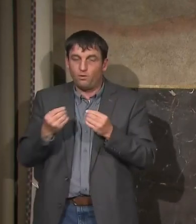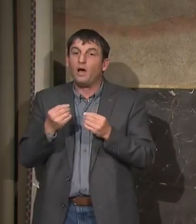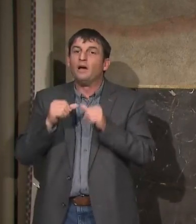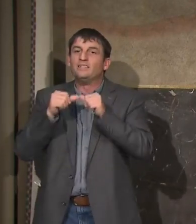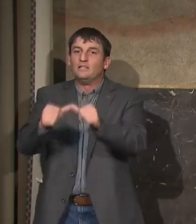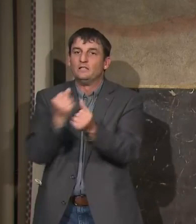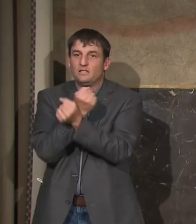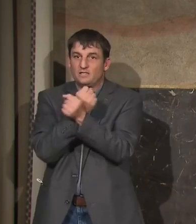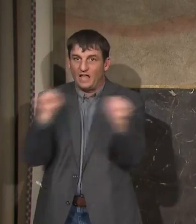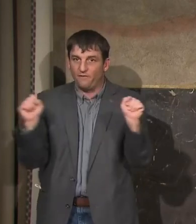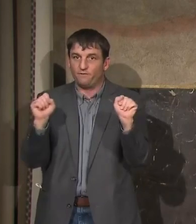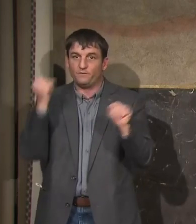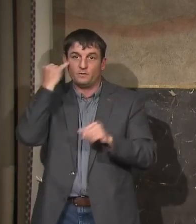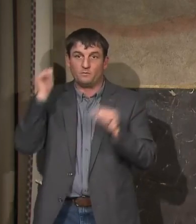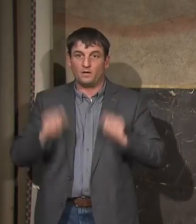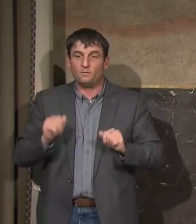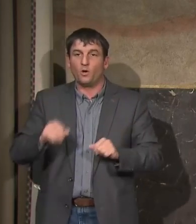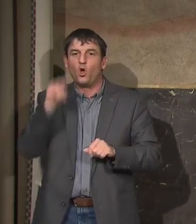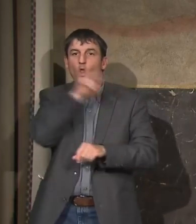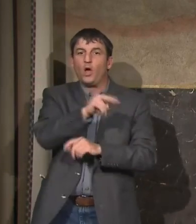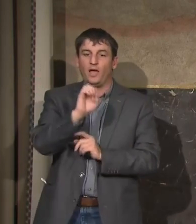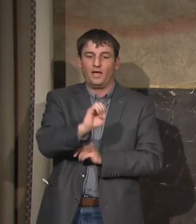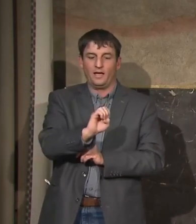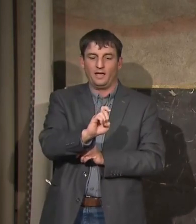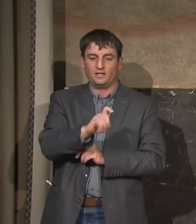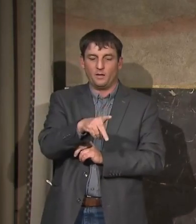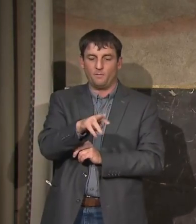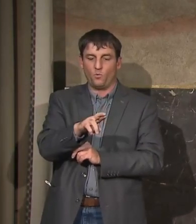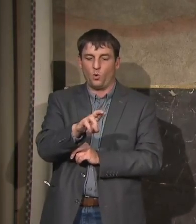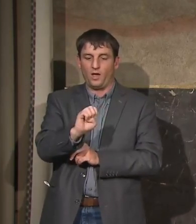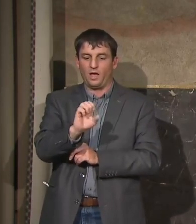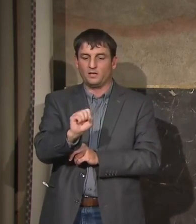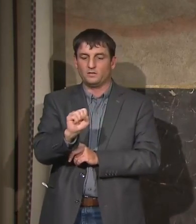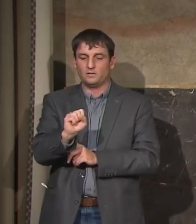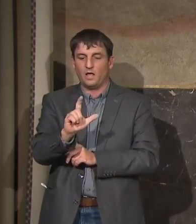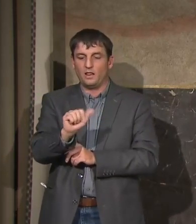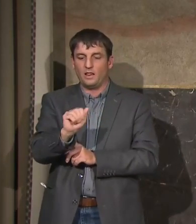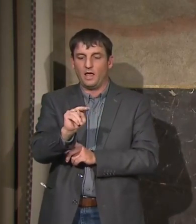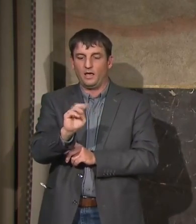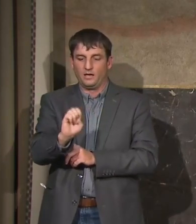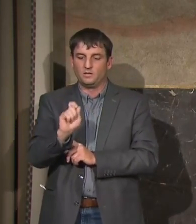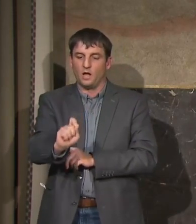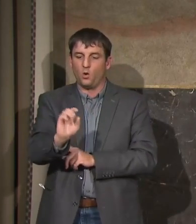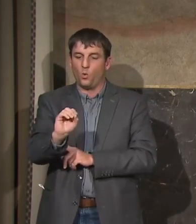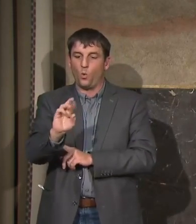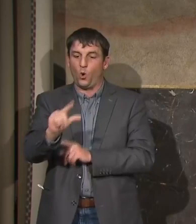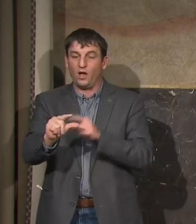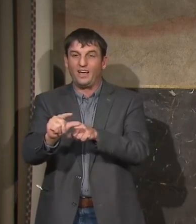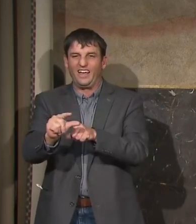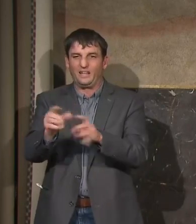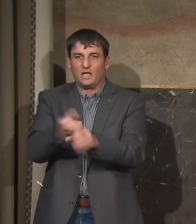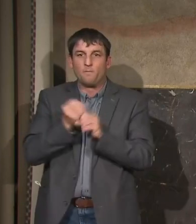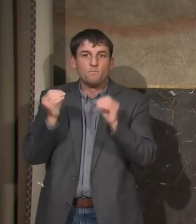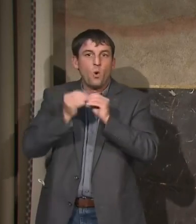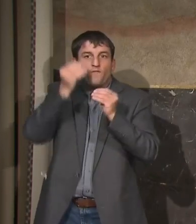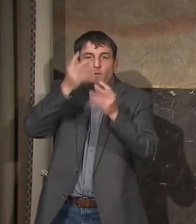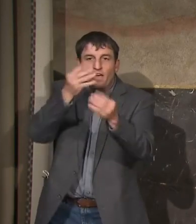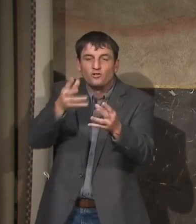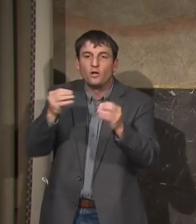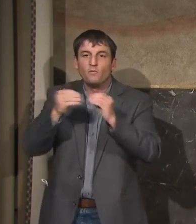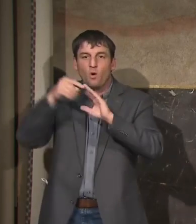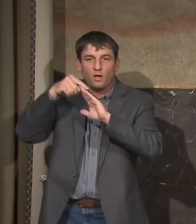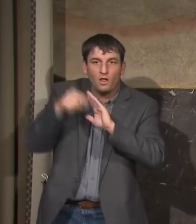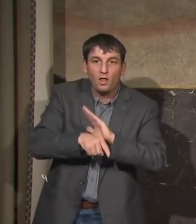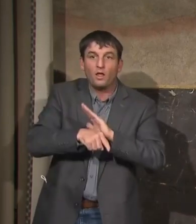possible. Visit expresslane.org, expresslane.org, for more information and details on the locations that will open